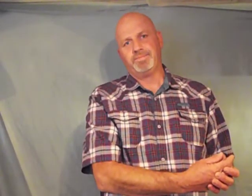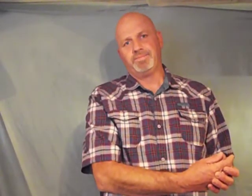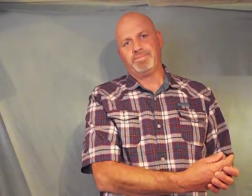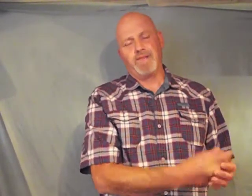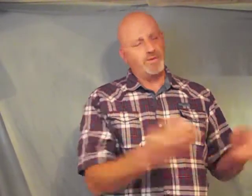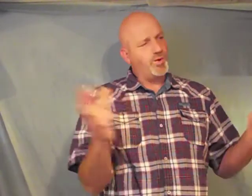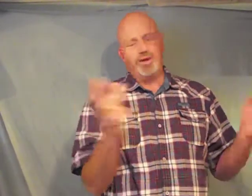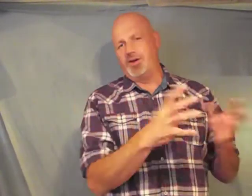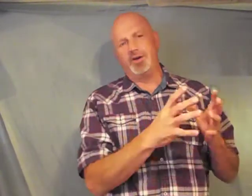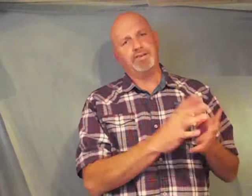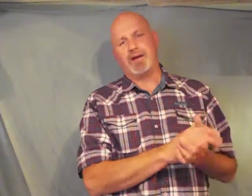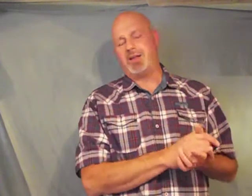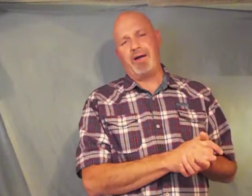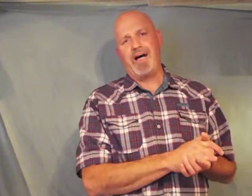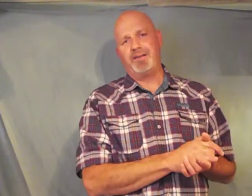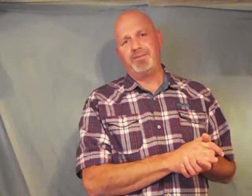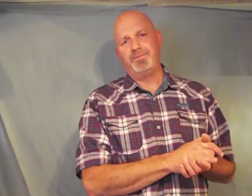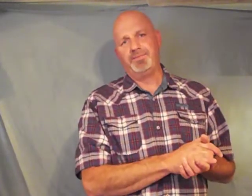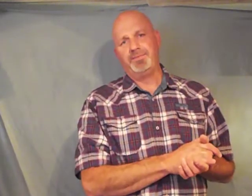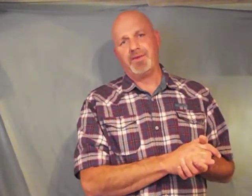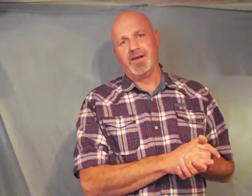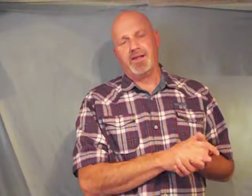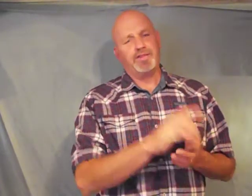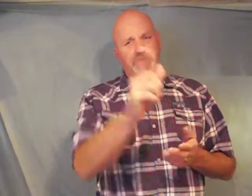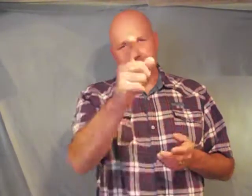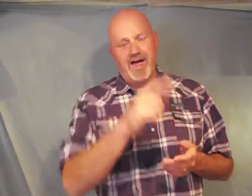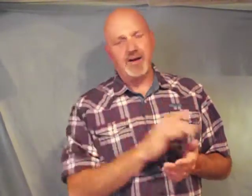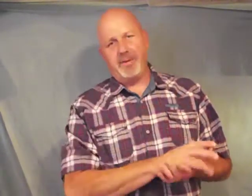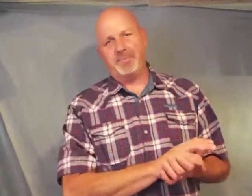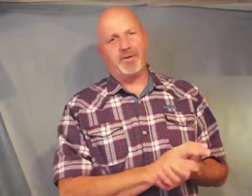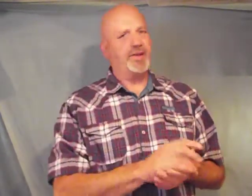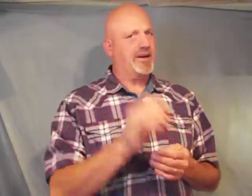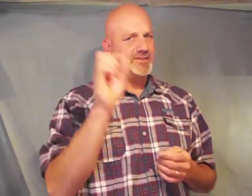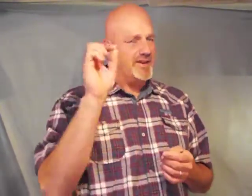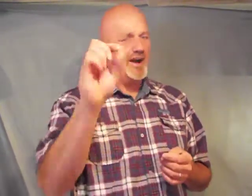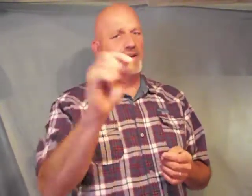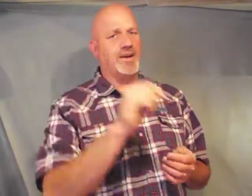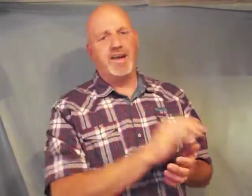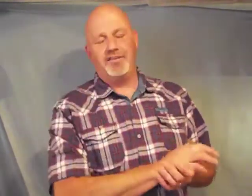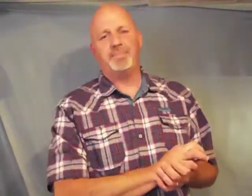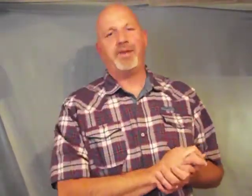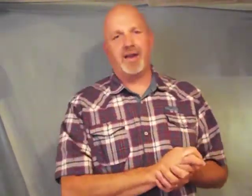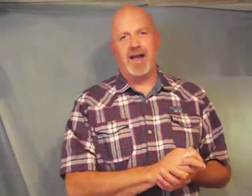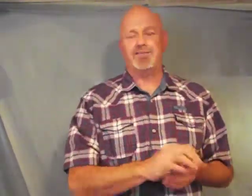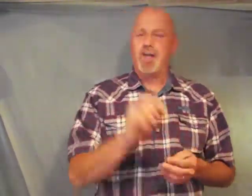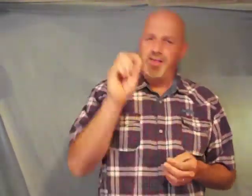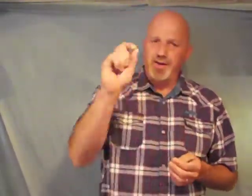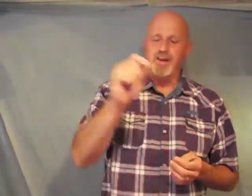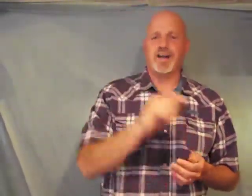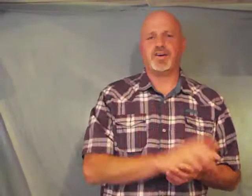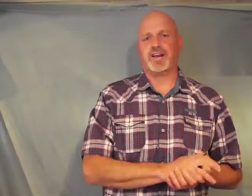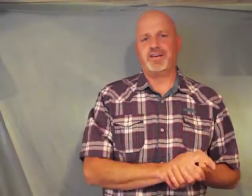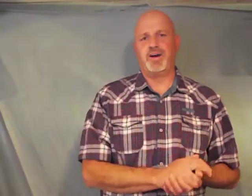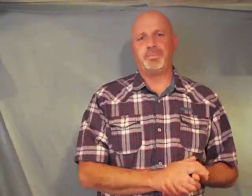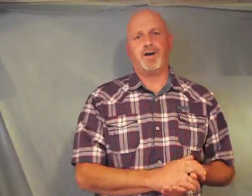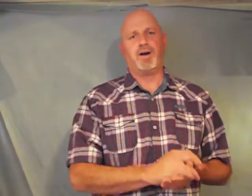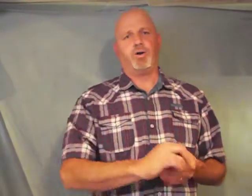that's what unity is all about there's a lot of people that is not going to give up their life they're not going to give up their home